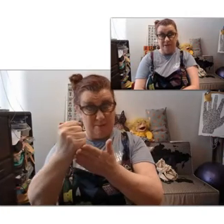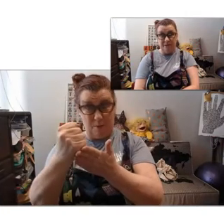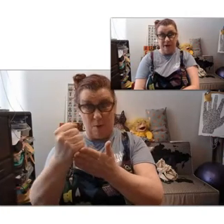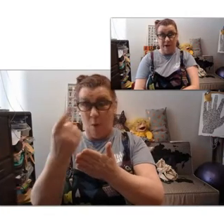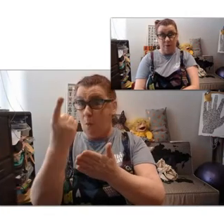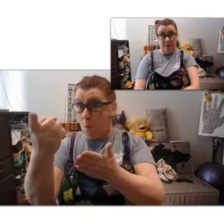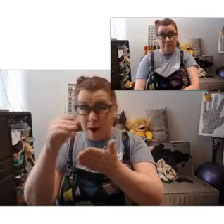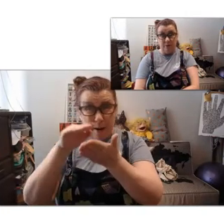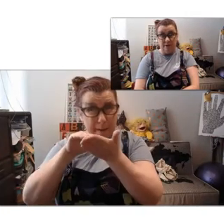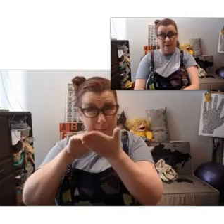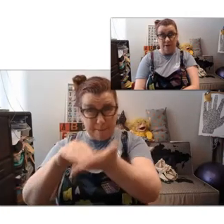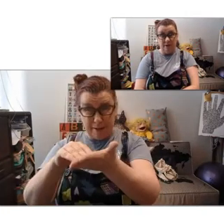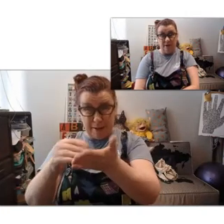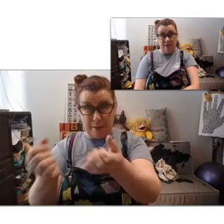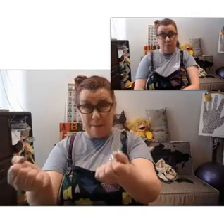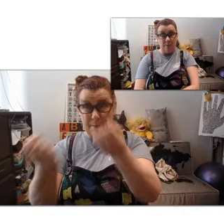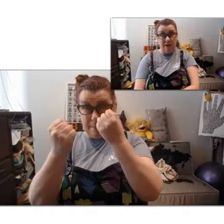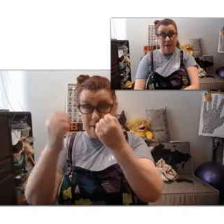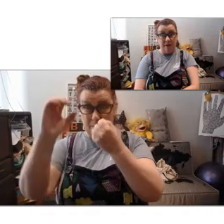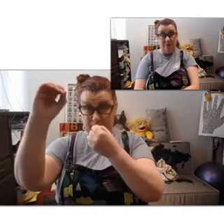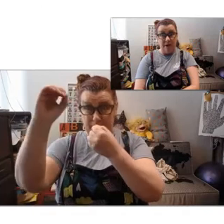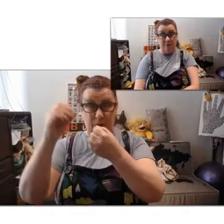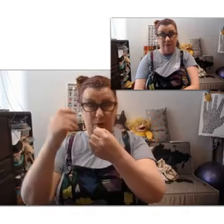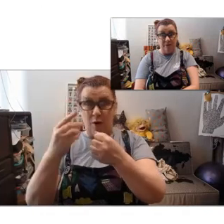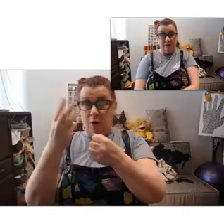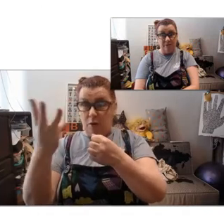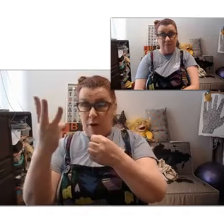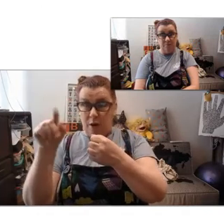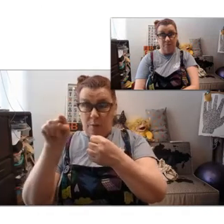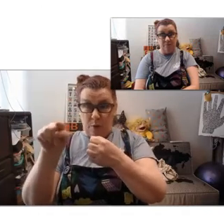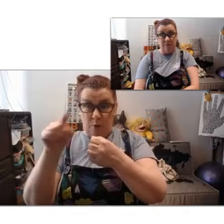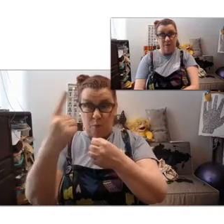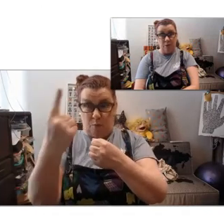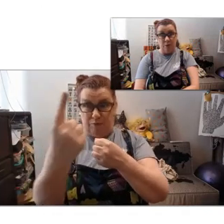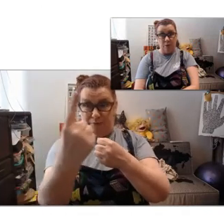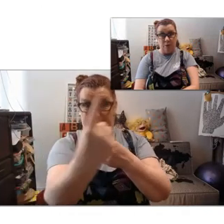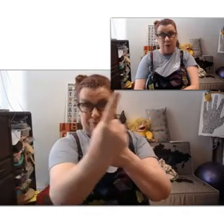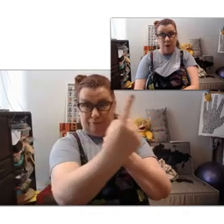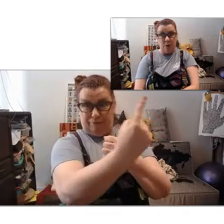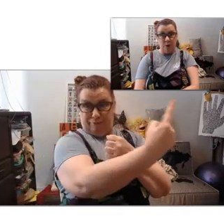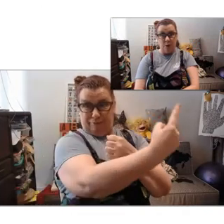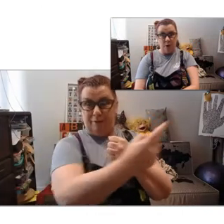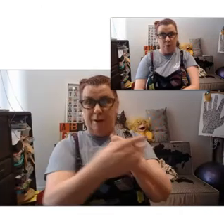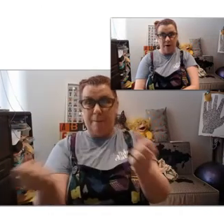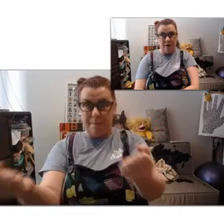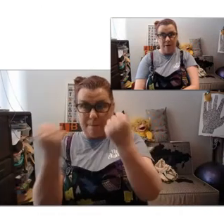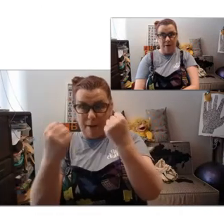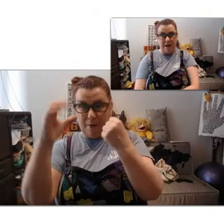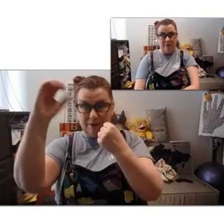doesn't matter what the number is. 1 million power of zero, 3.111111 power